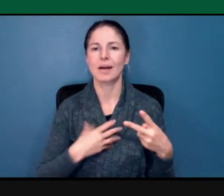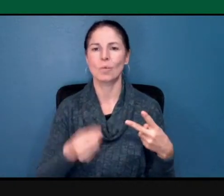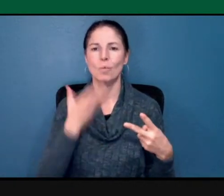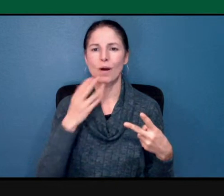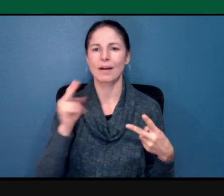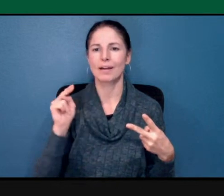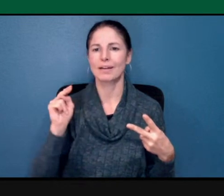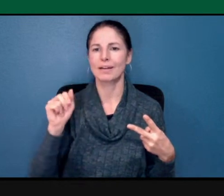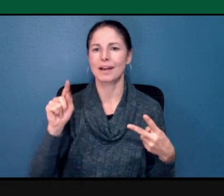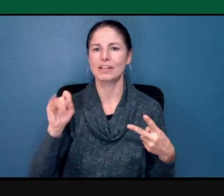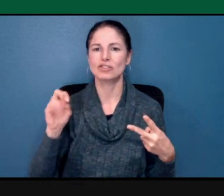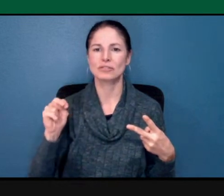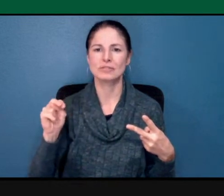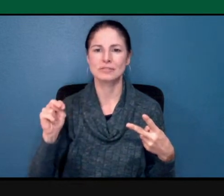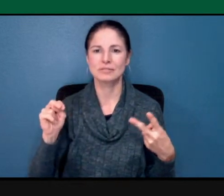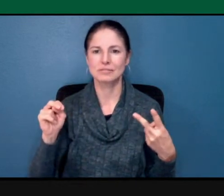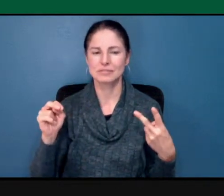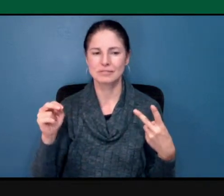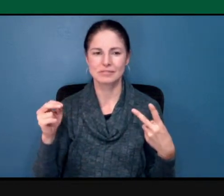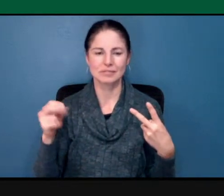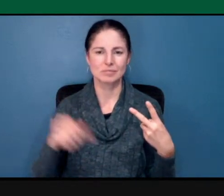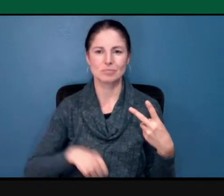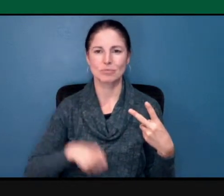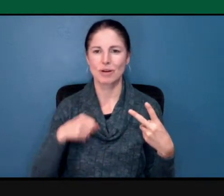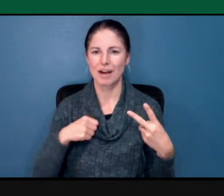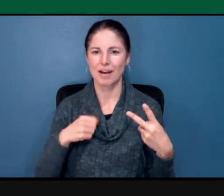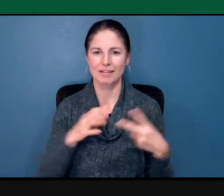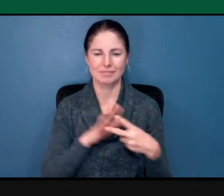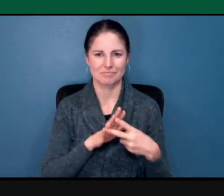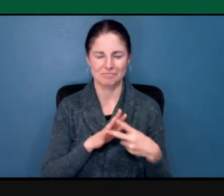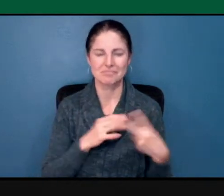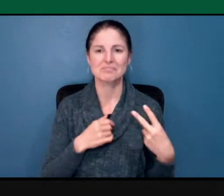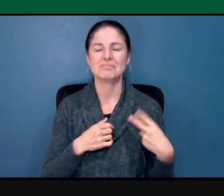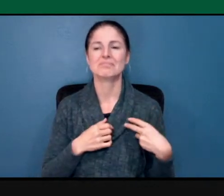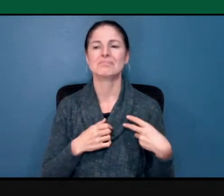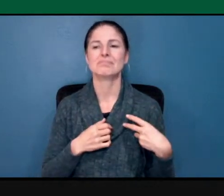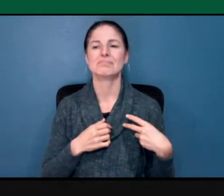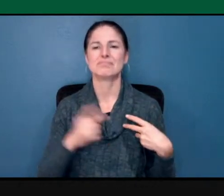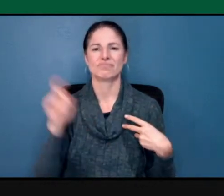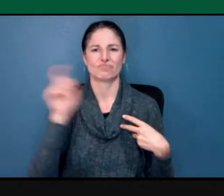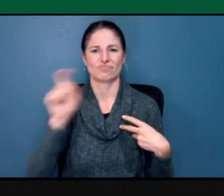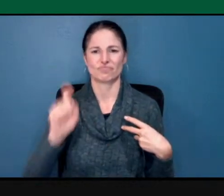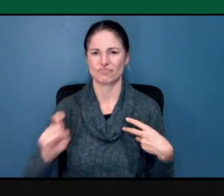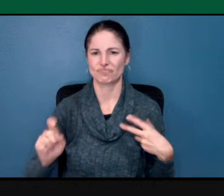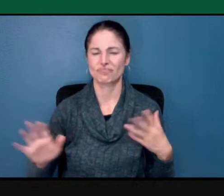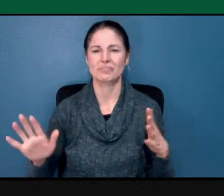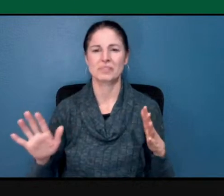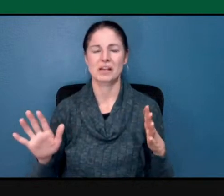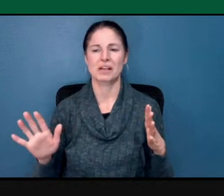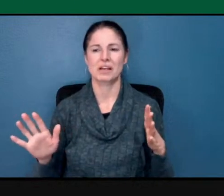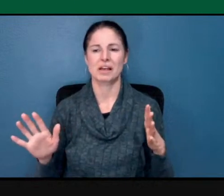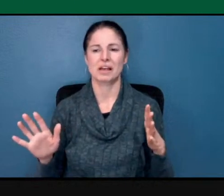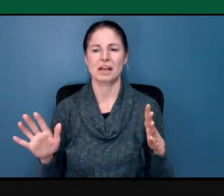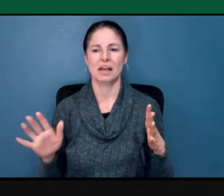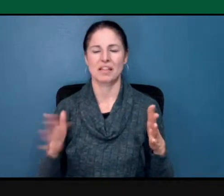this a desecration of our space because any communal space is sacred. And so,